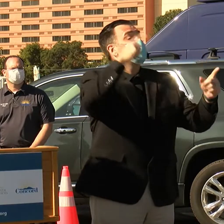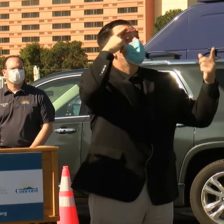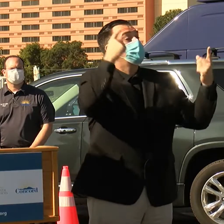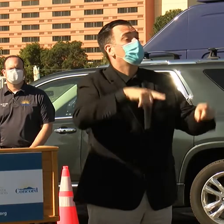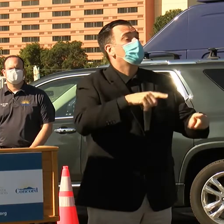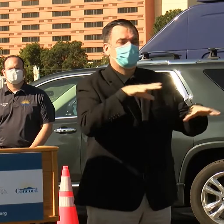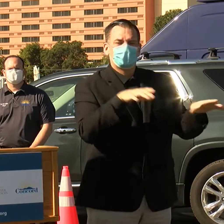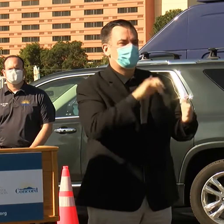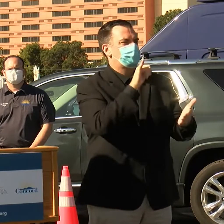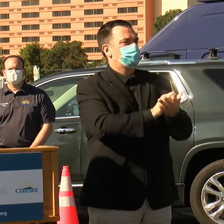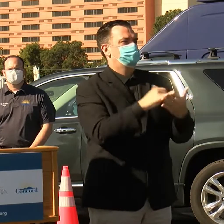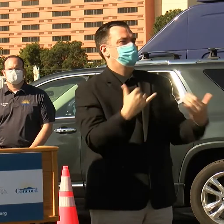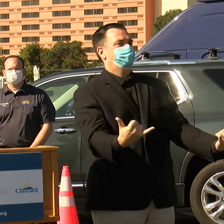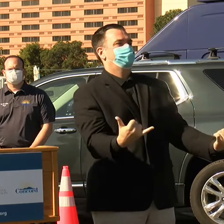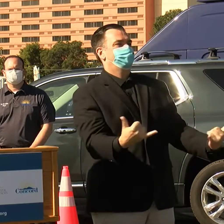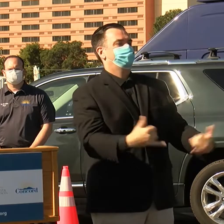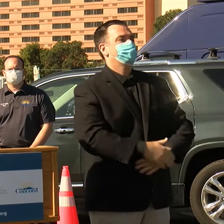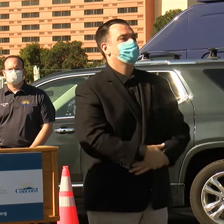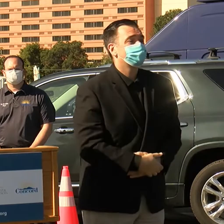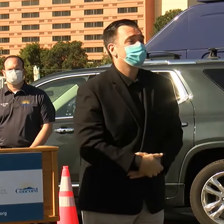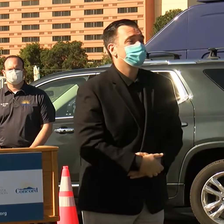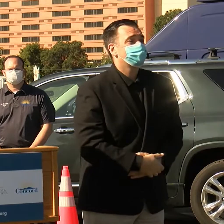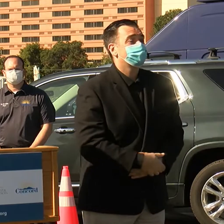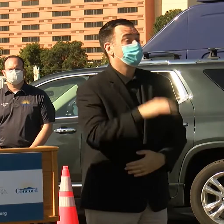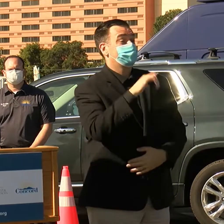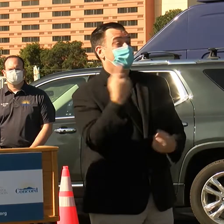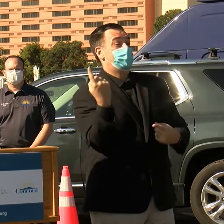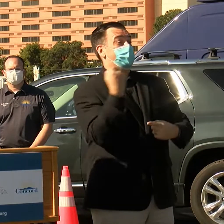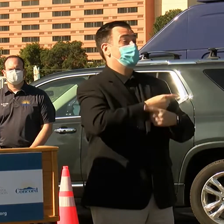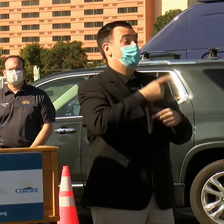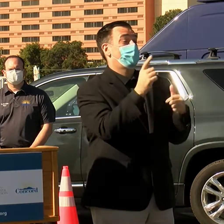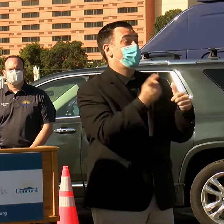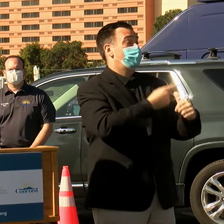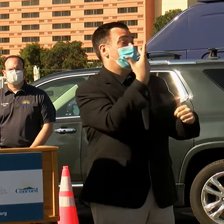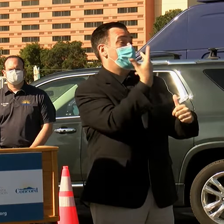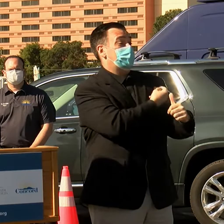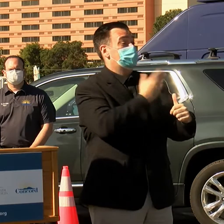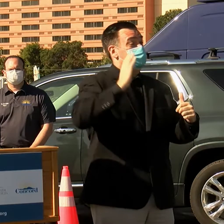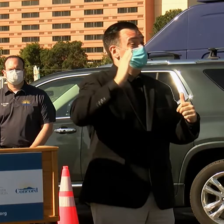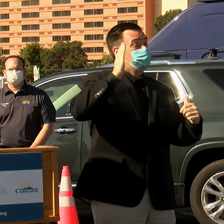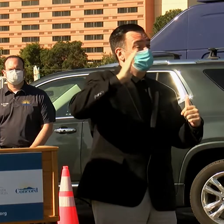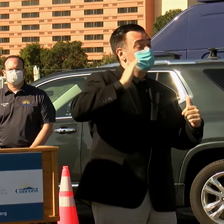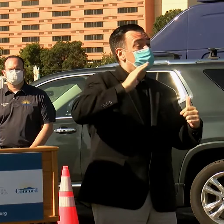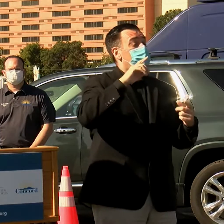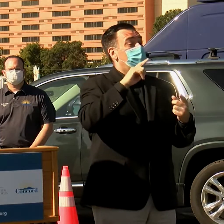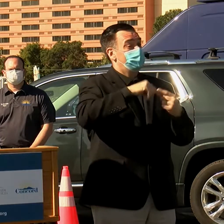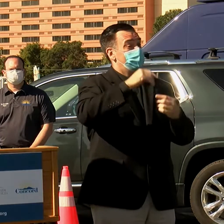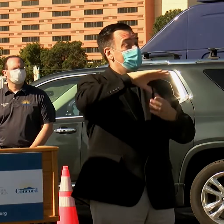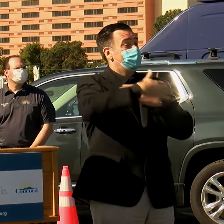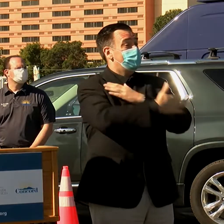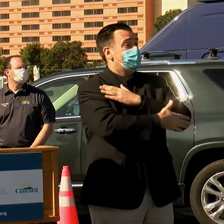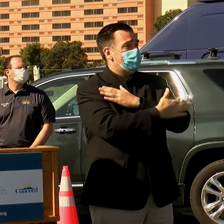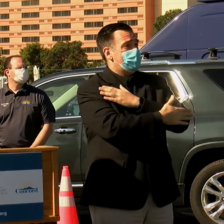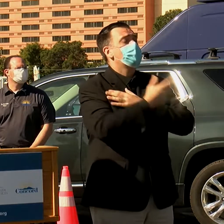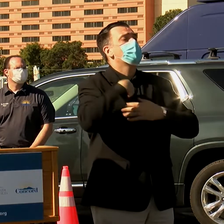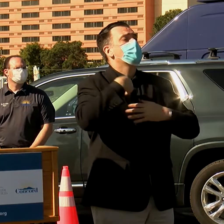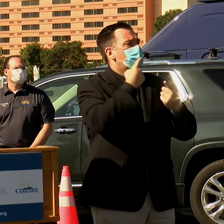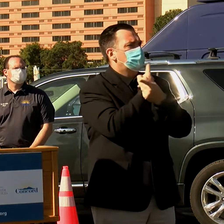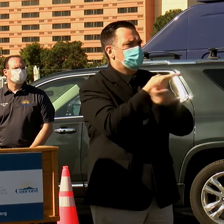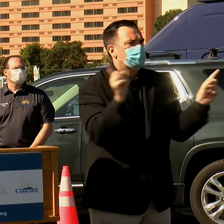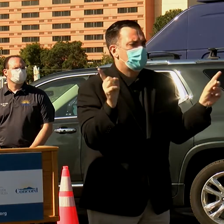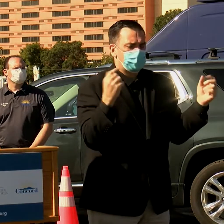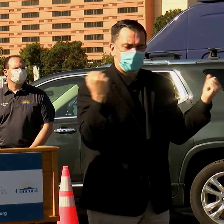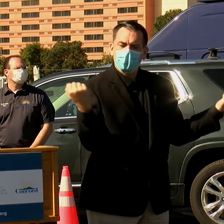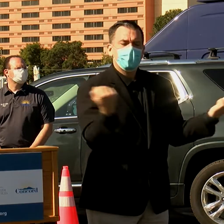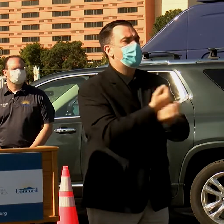and we're doing just that. The day we gave the first vaccine in our county, we declared that getting